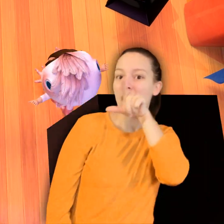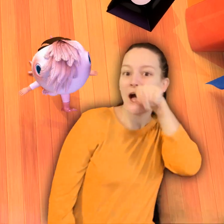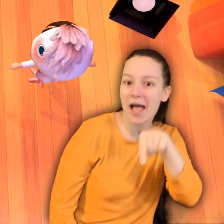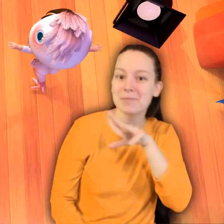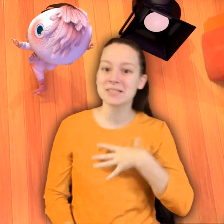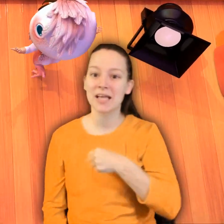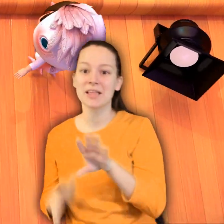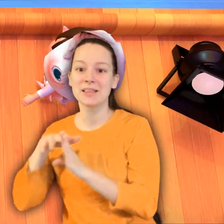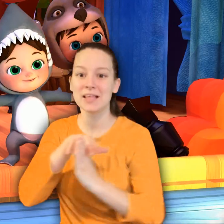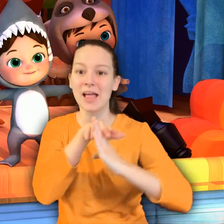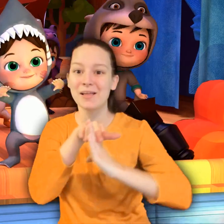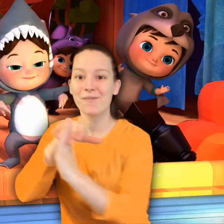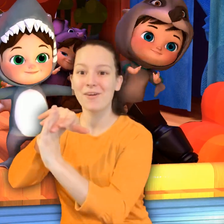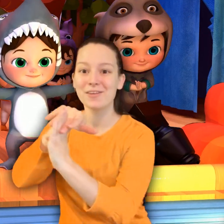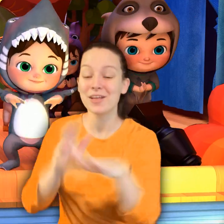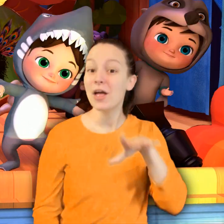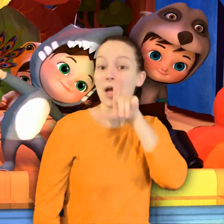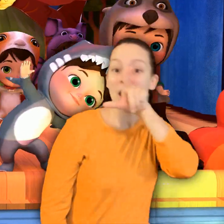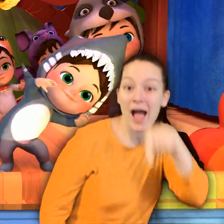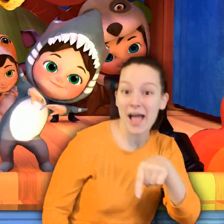white sharks Ibis and white sharks